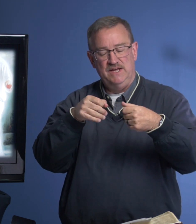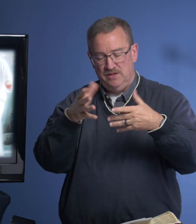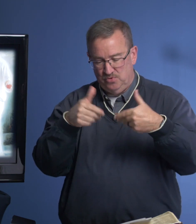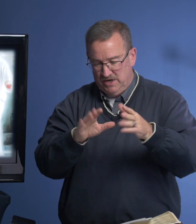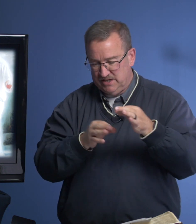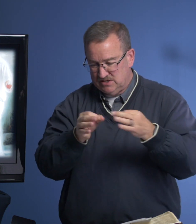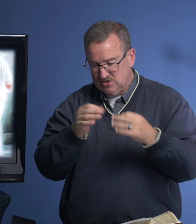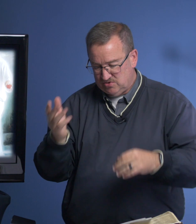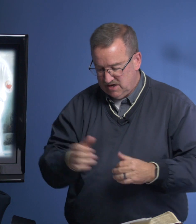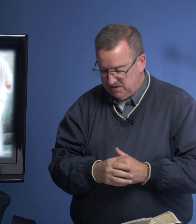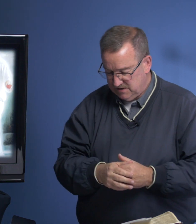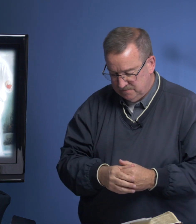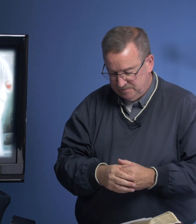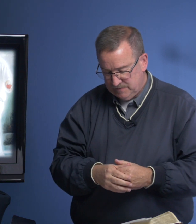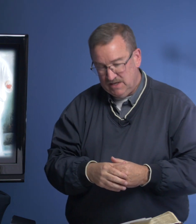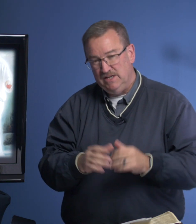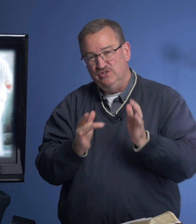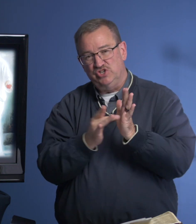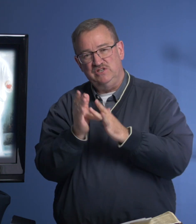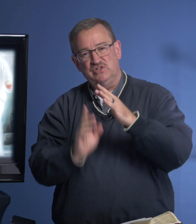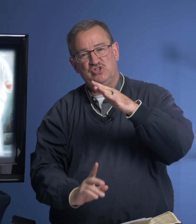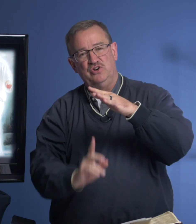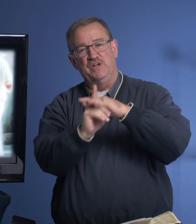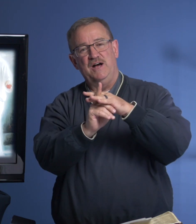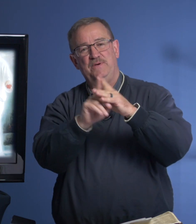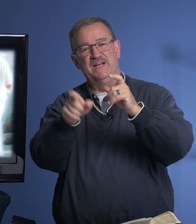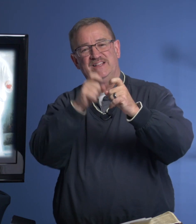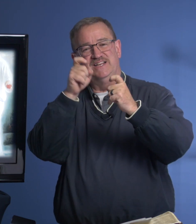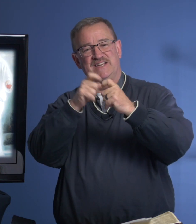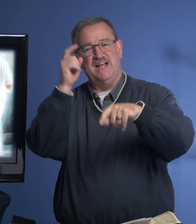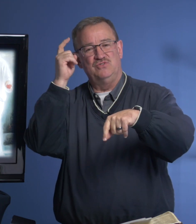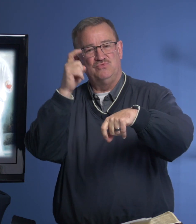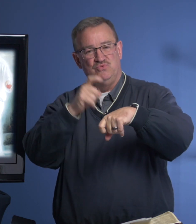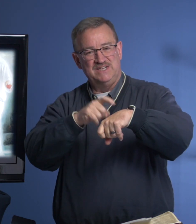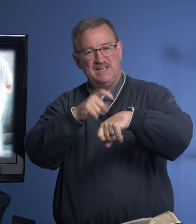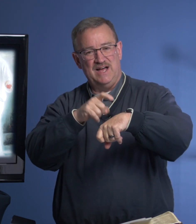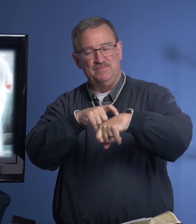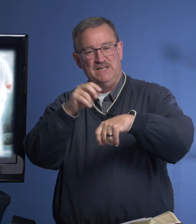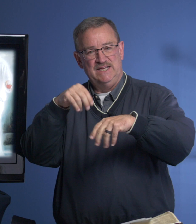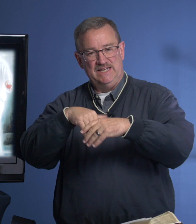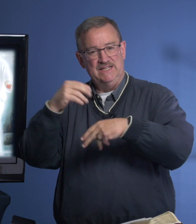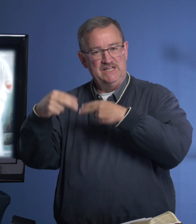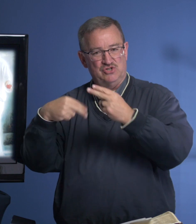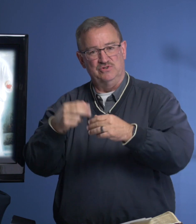that it's described here. Jesus showed up at the exact right time in history.